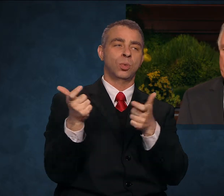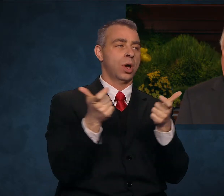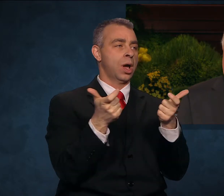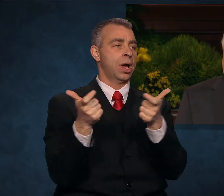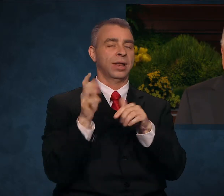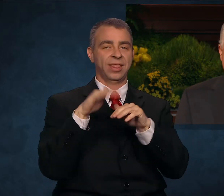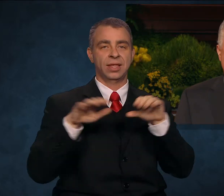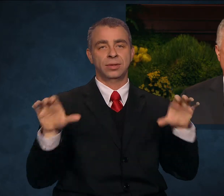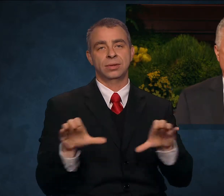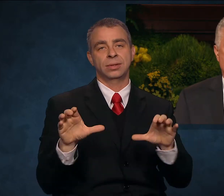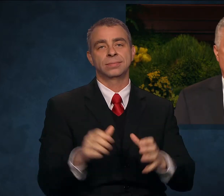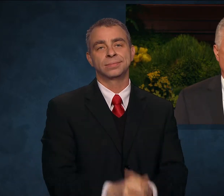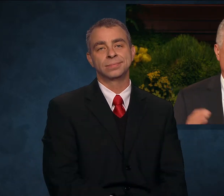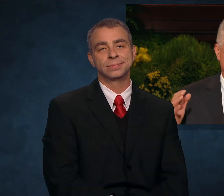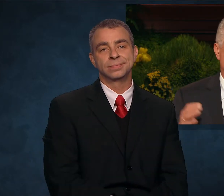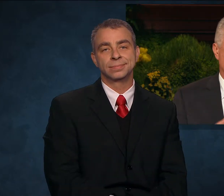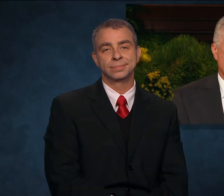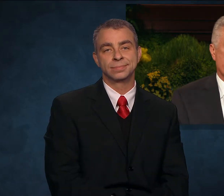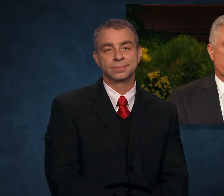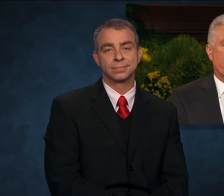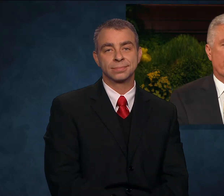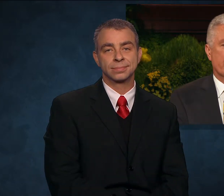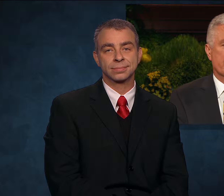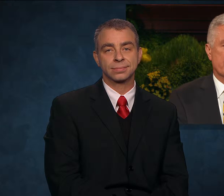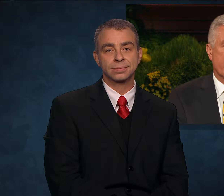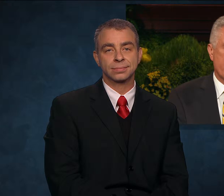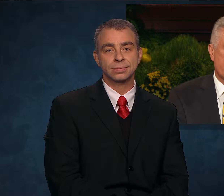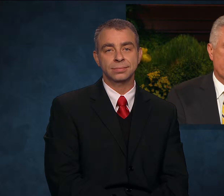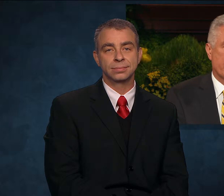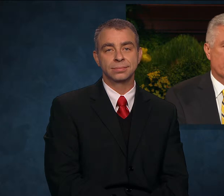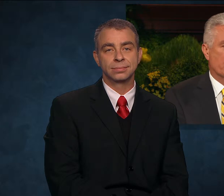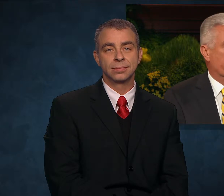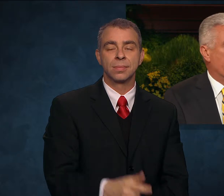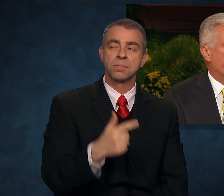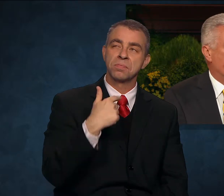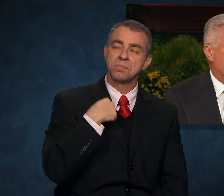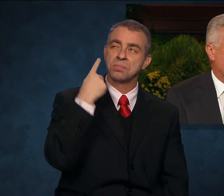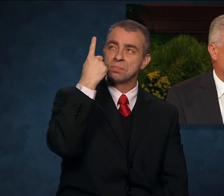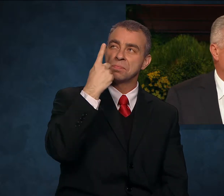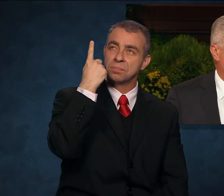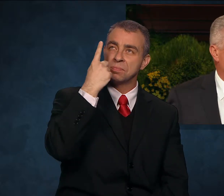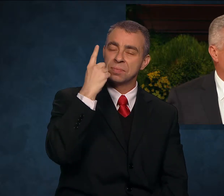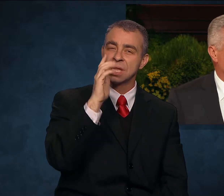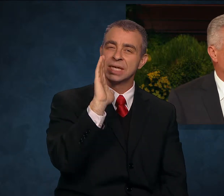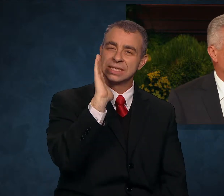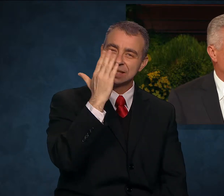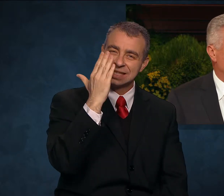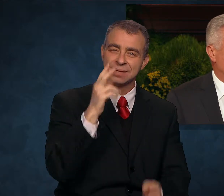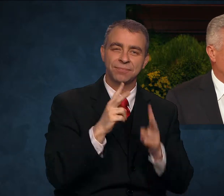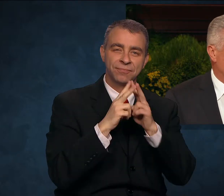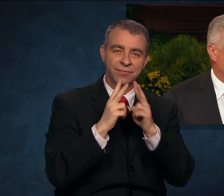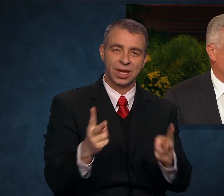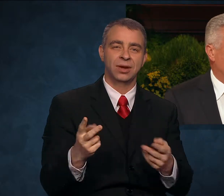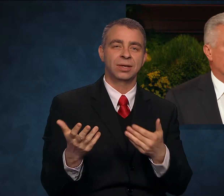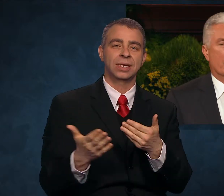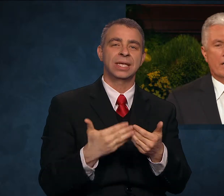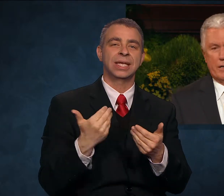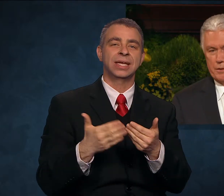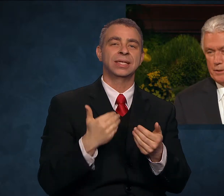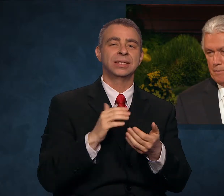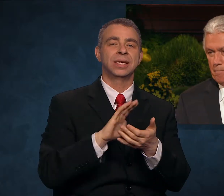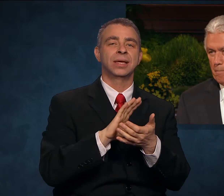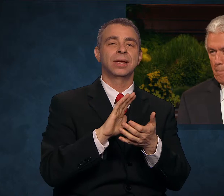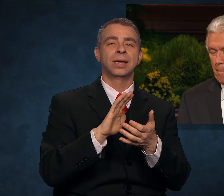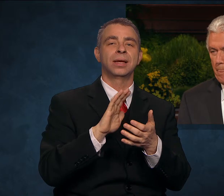I suppose there are many reasons why it is easy to become a bit sleepy with regard to building the kingdom of